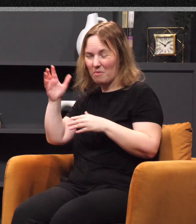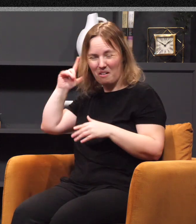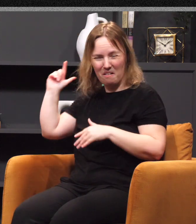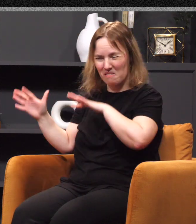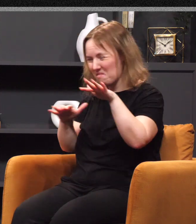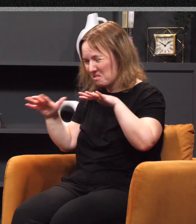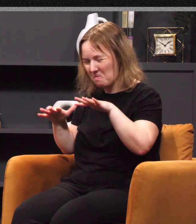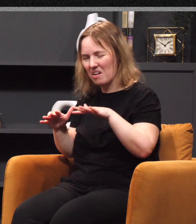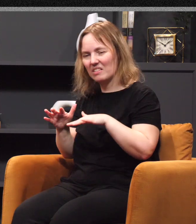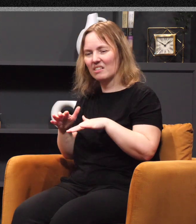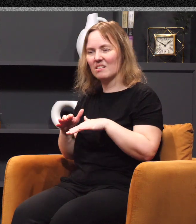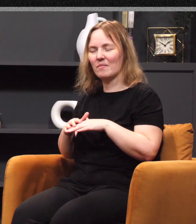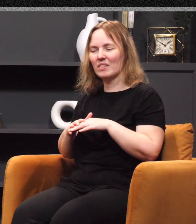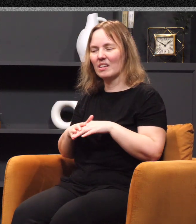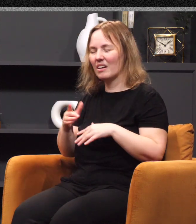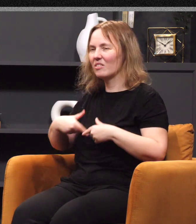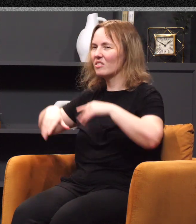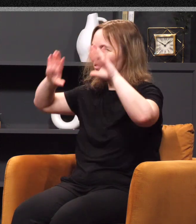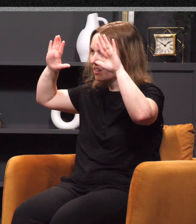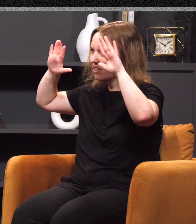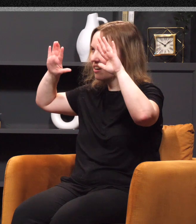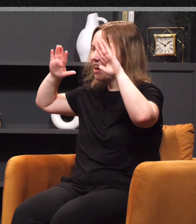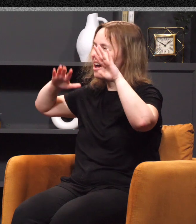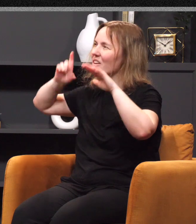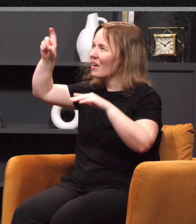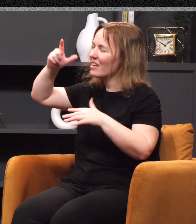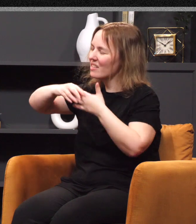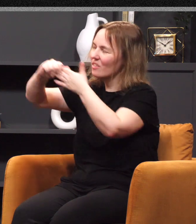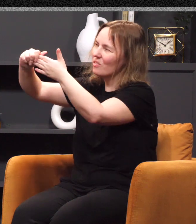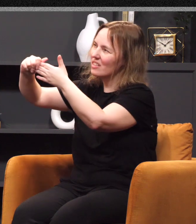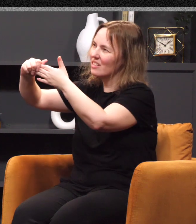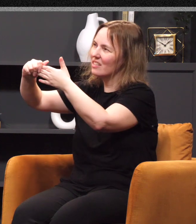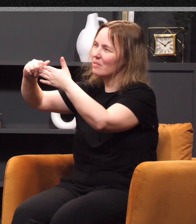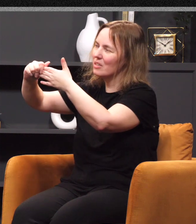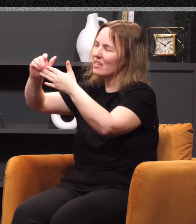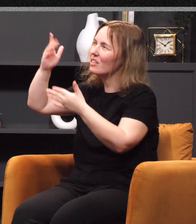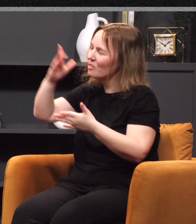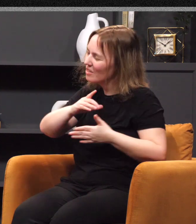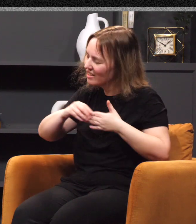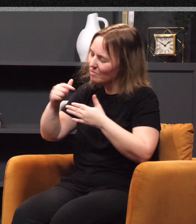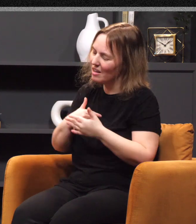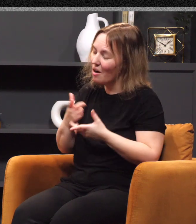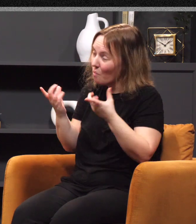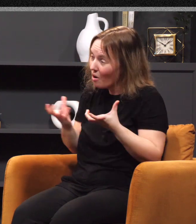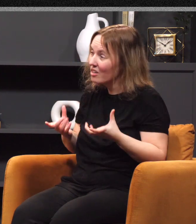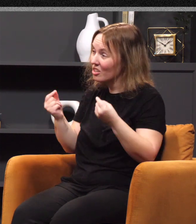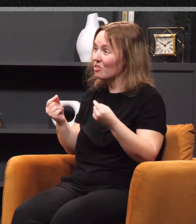and I ask you to lead me. I want to go in your direction. I want to do what it is you want me to do. Rather than making